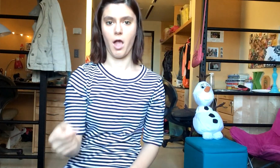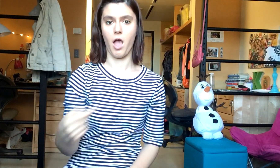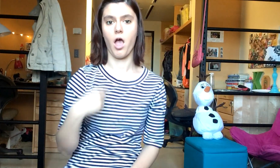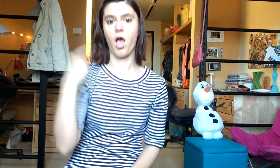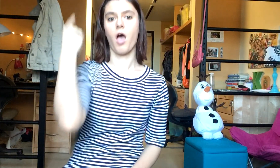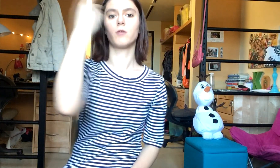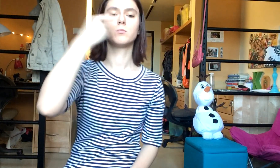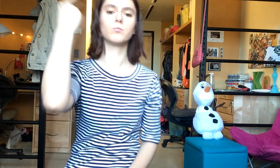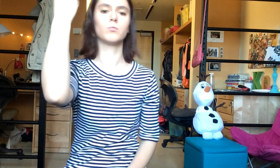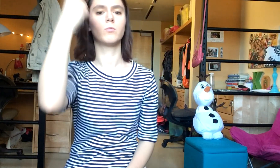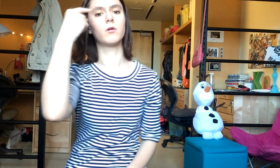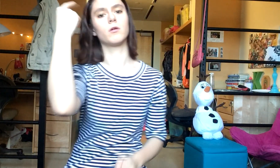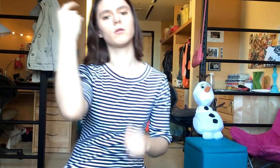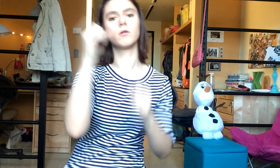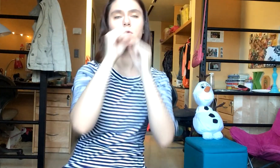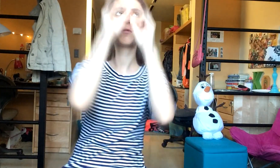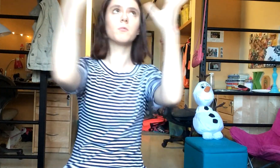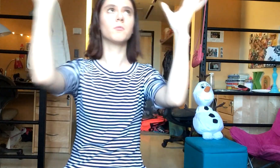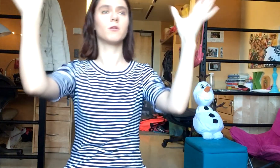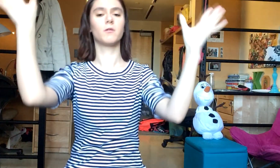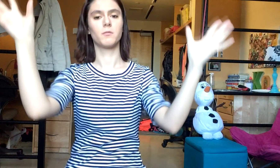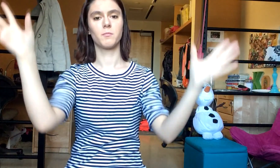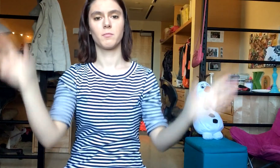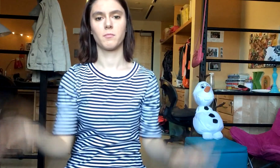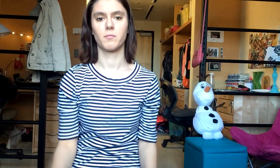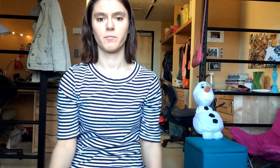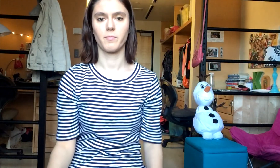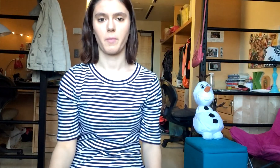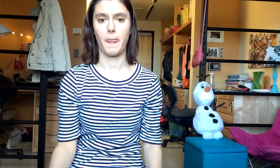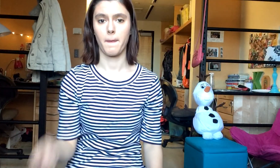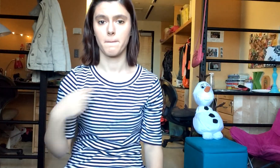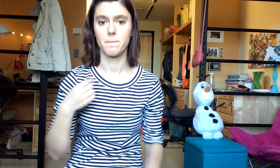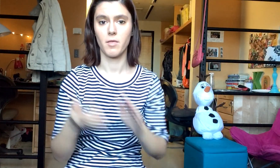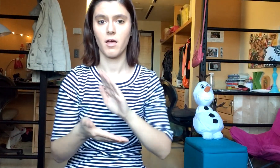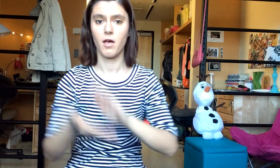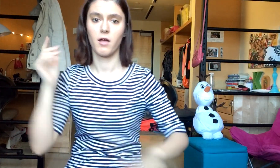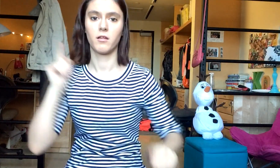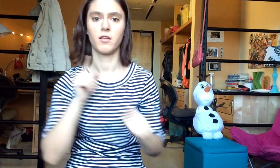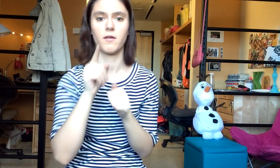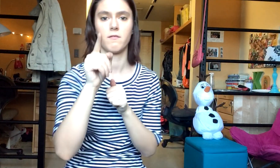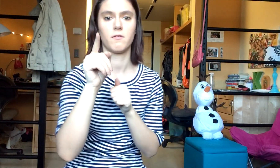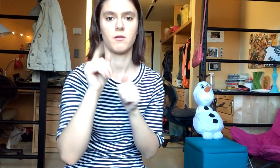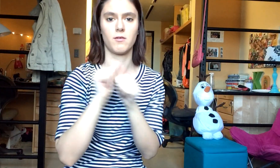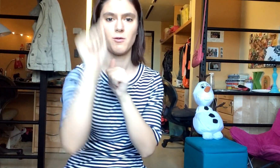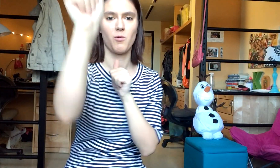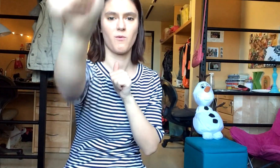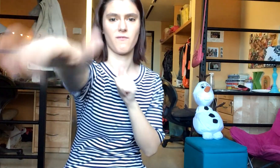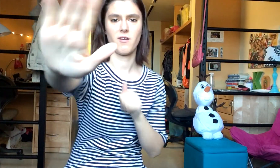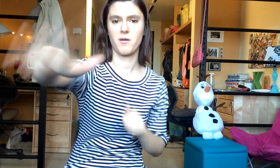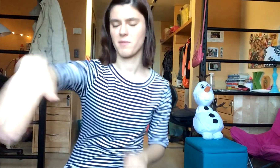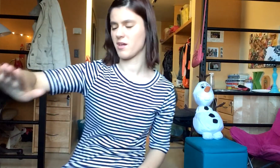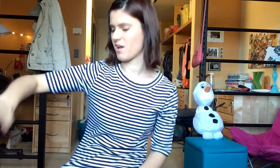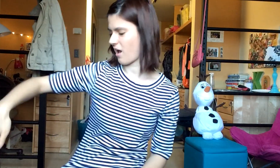And I wonder, does it blow your mind That I'm leaving you far behind